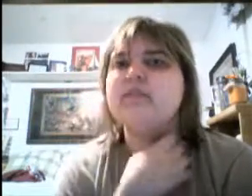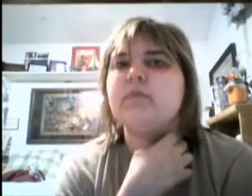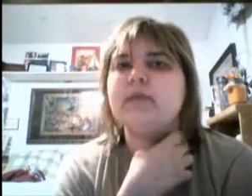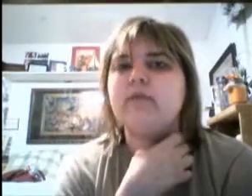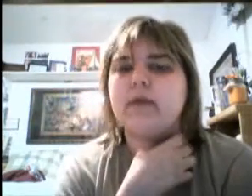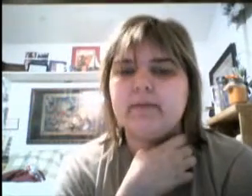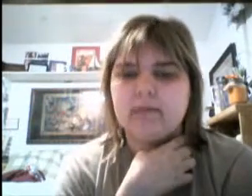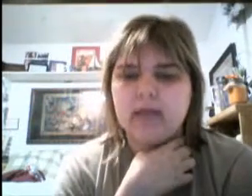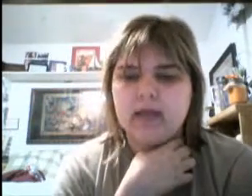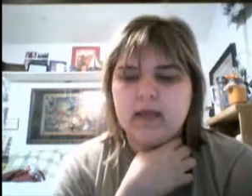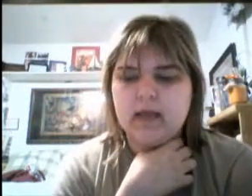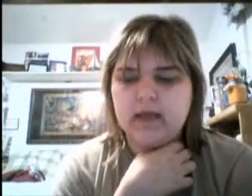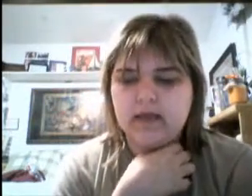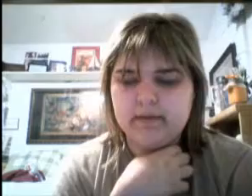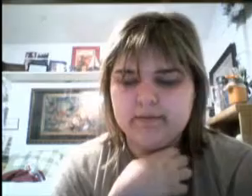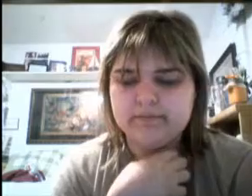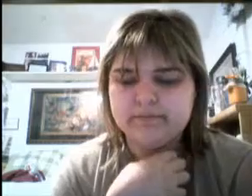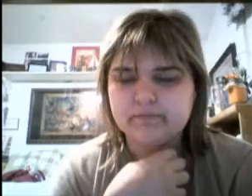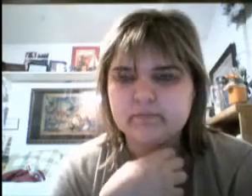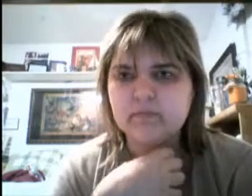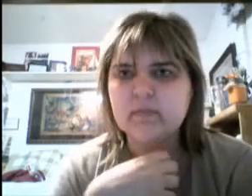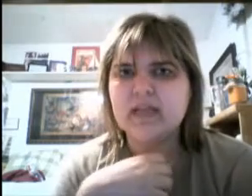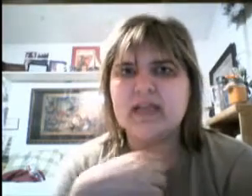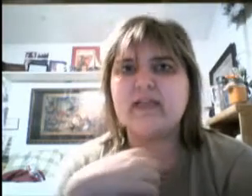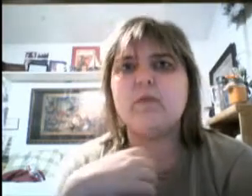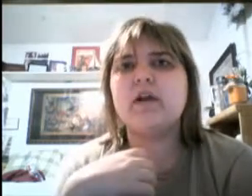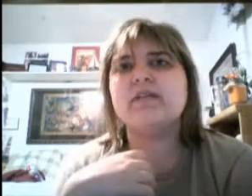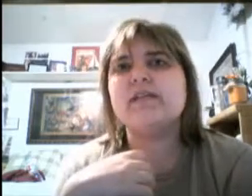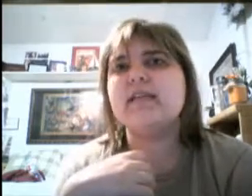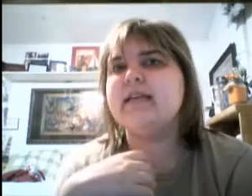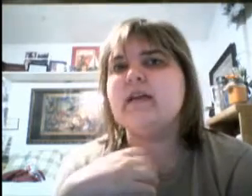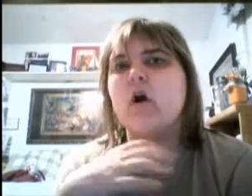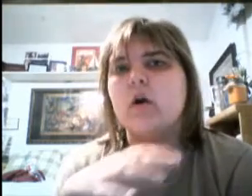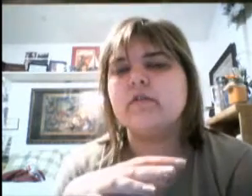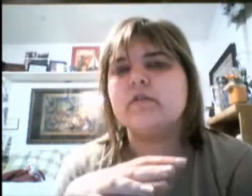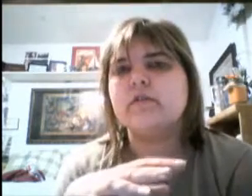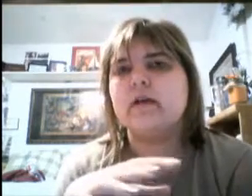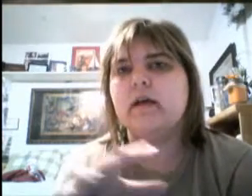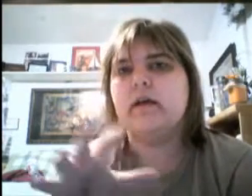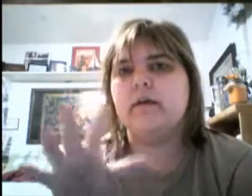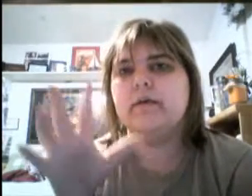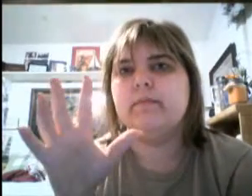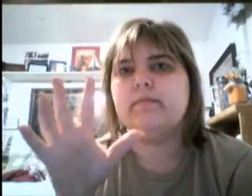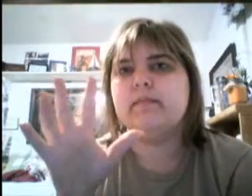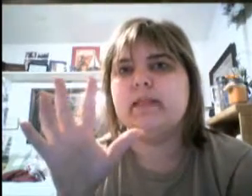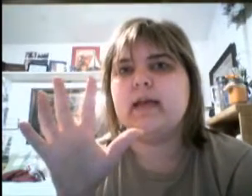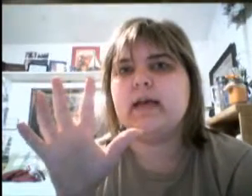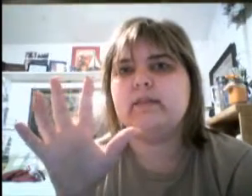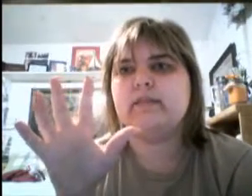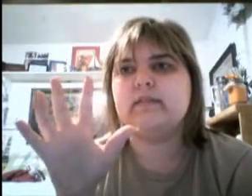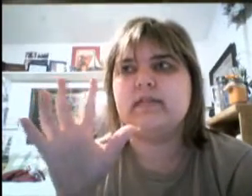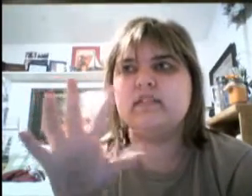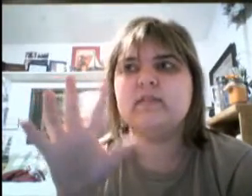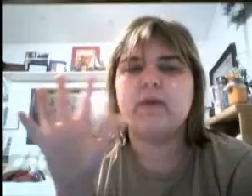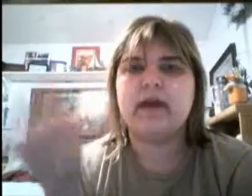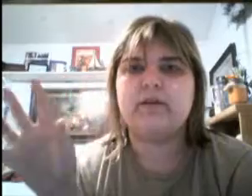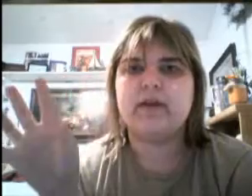at D23. Um, and then we got to see art, um, that's inspiring